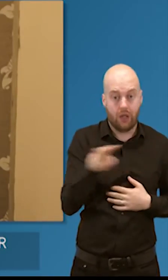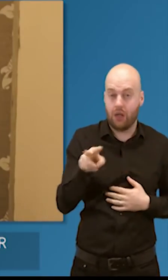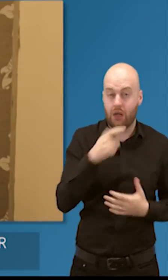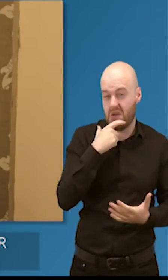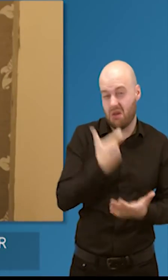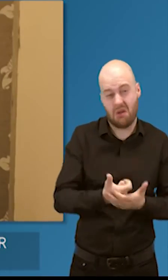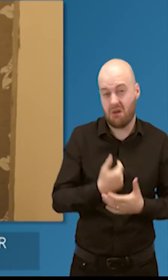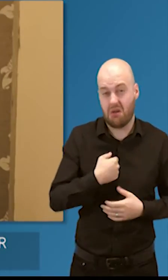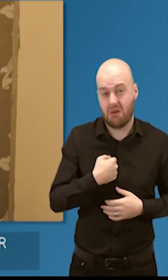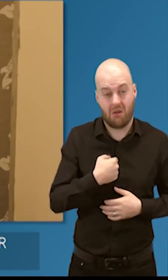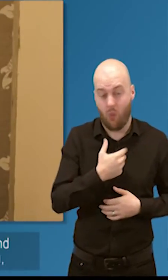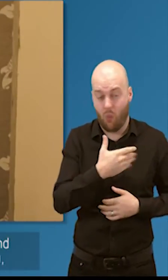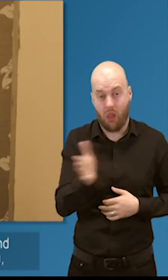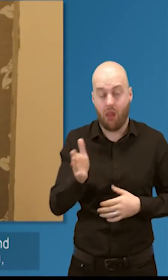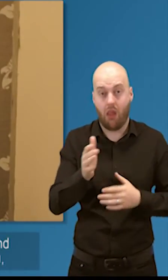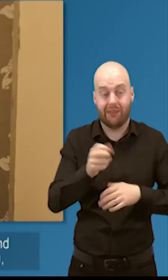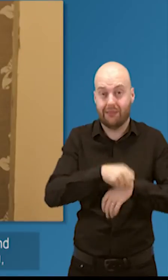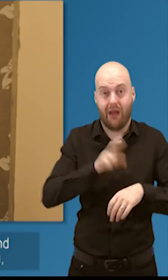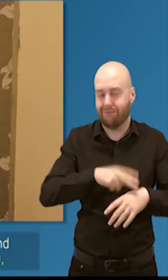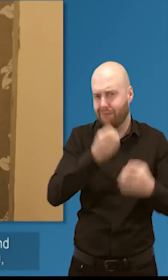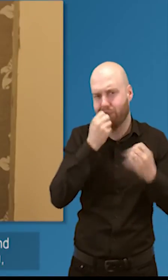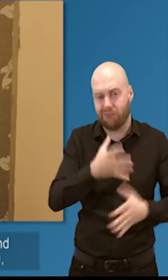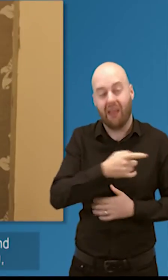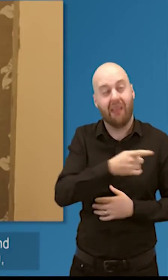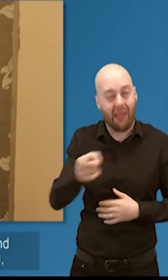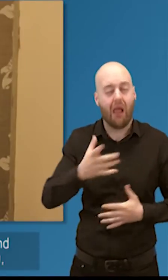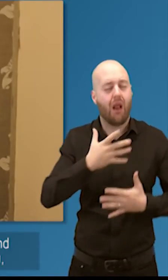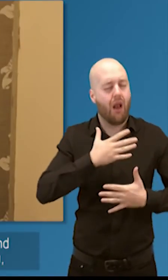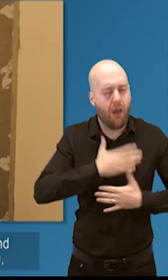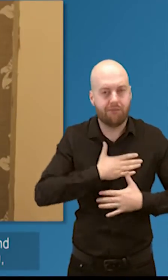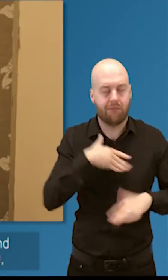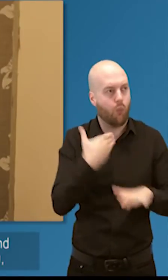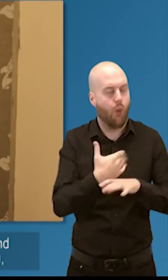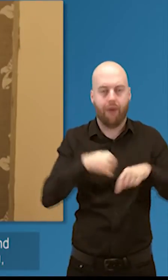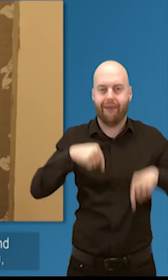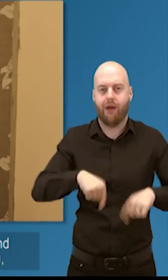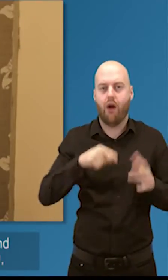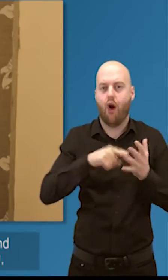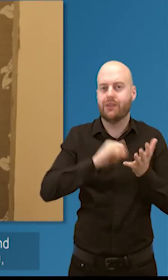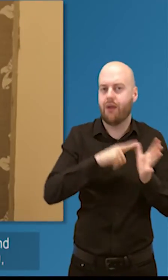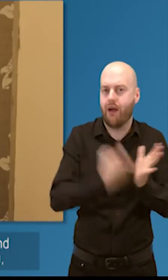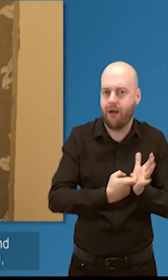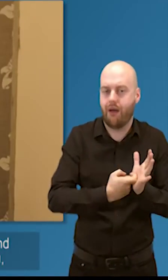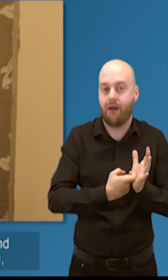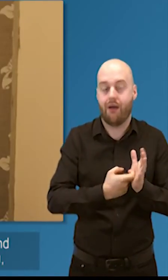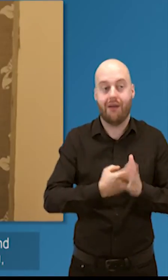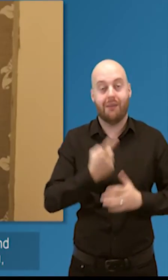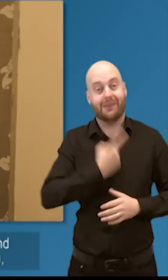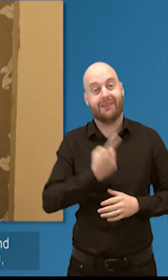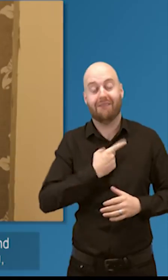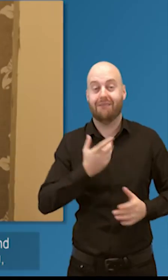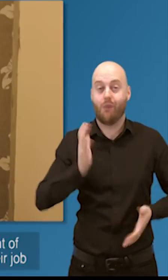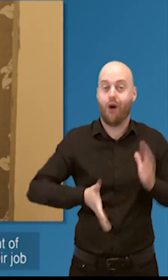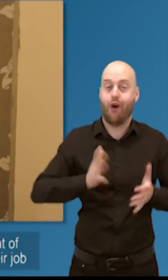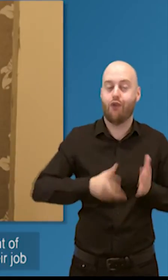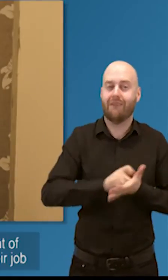it's a really nice place to be. I walk along back and forth in the office and I hear people talking possibly to